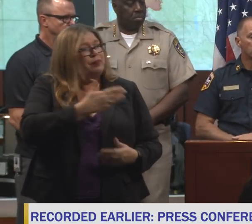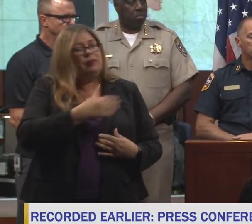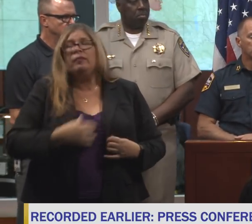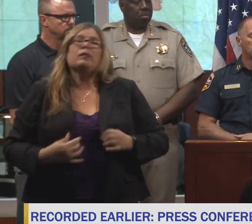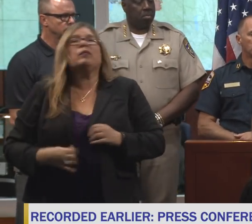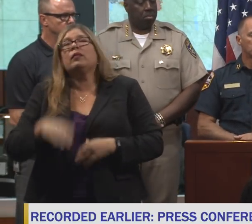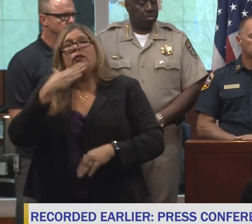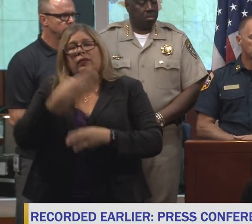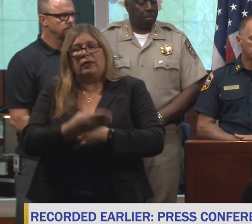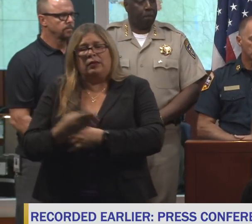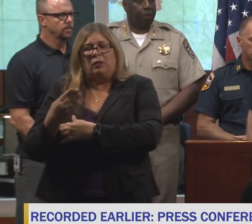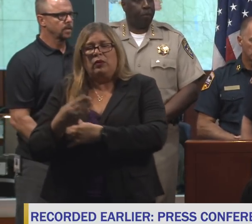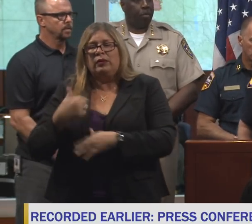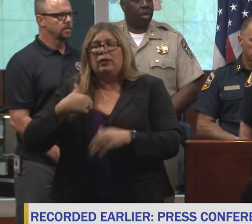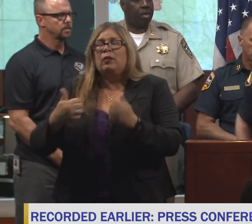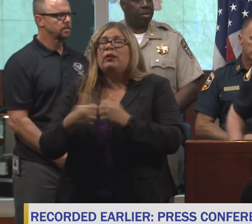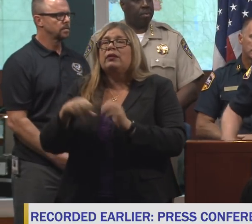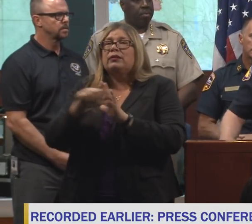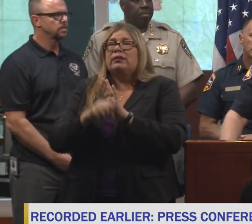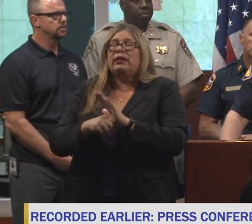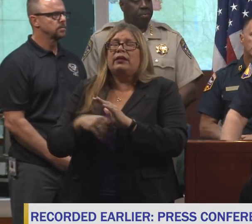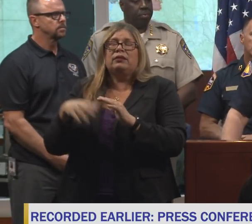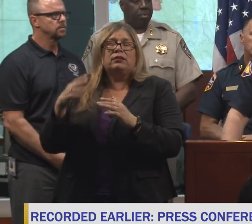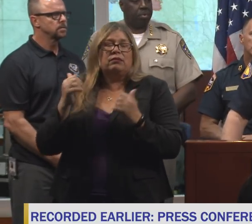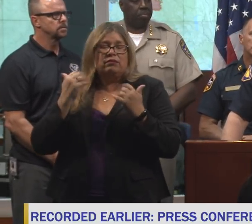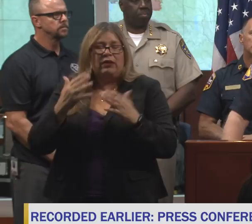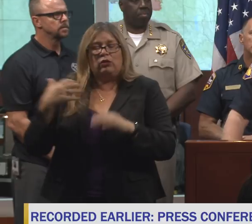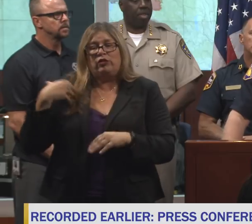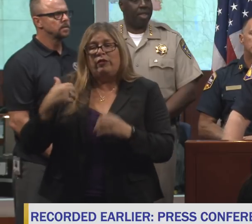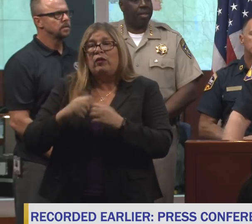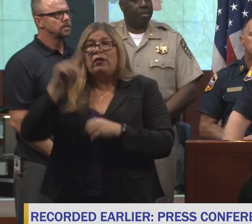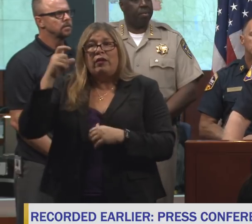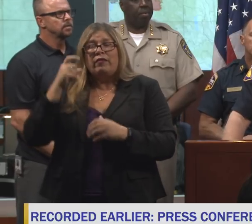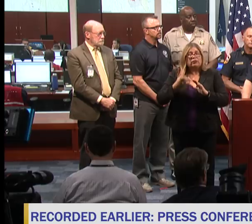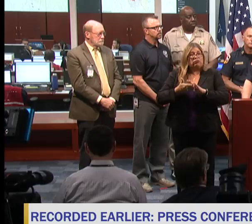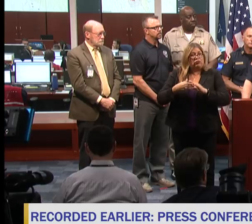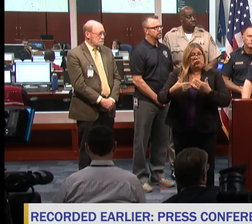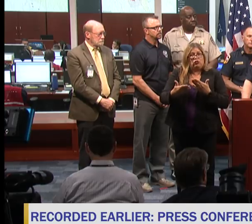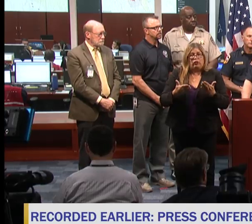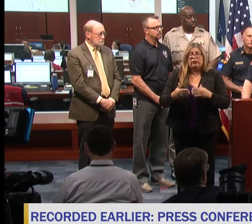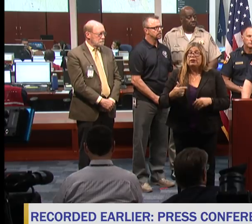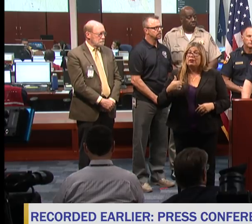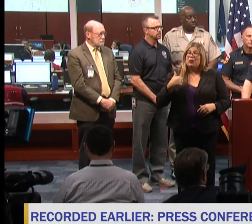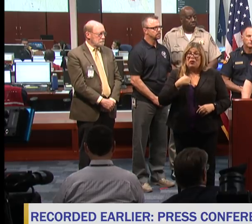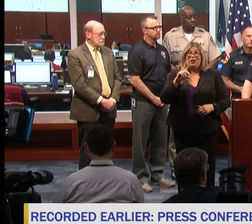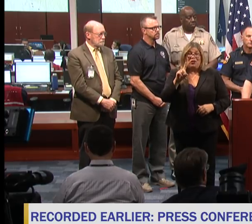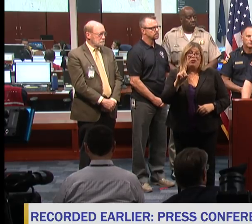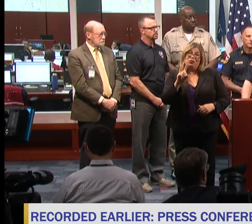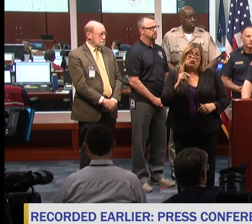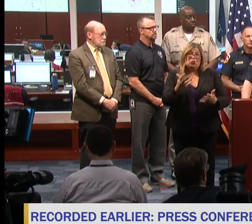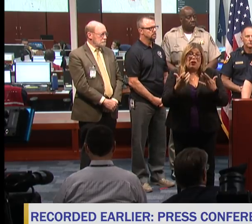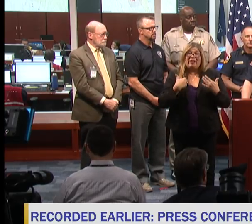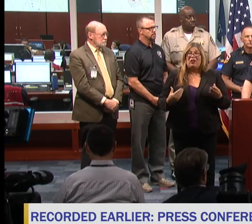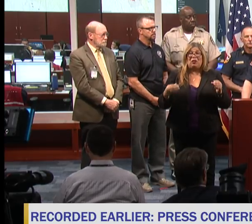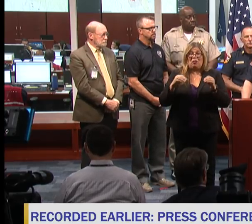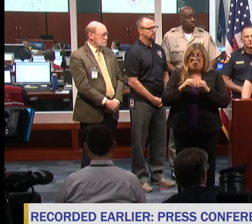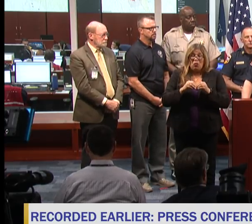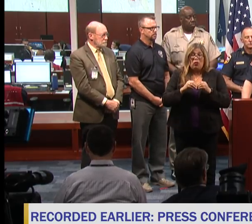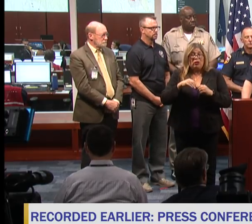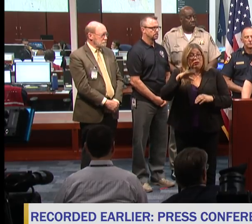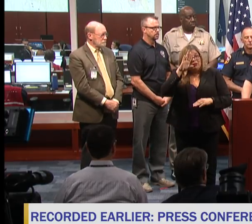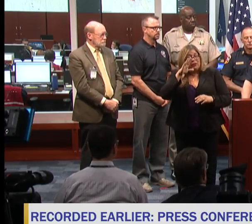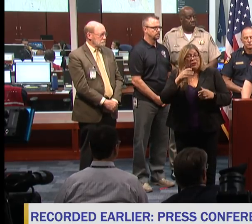Good morning. Kim Stegarath, State Department Rescue Chief for Governor's Office of Emergency Services. We would like to have more resources out on the ground. We're getting